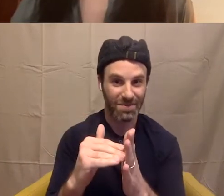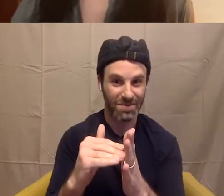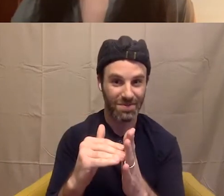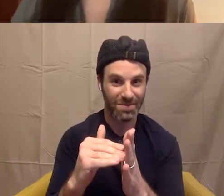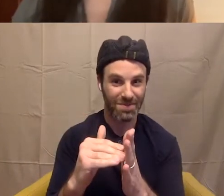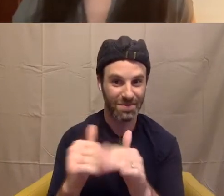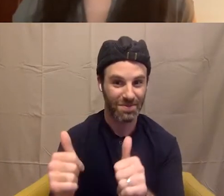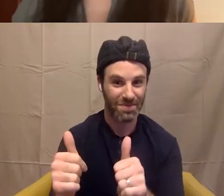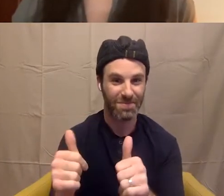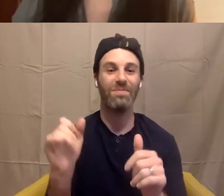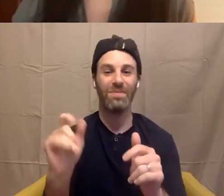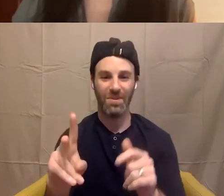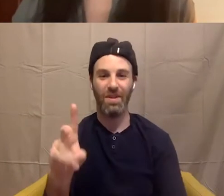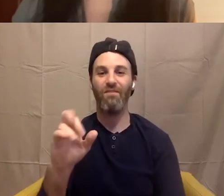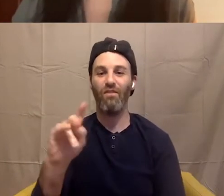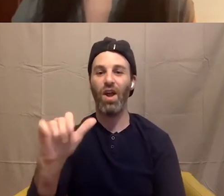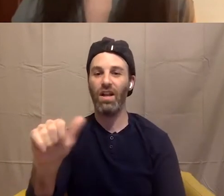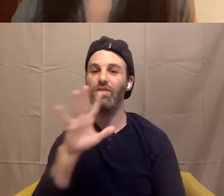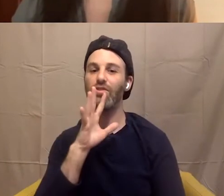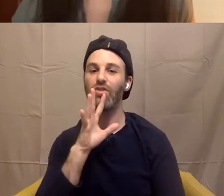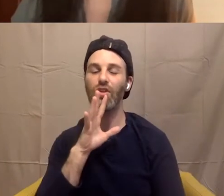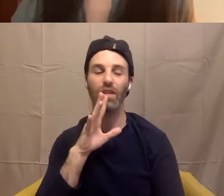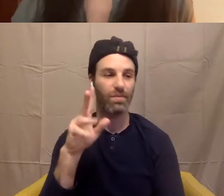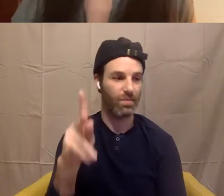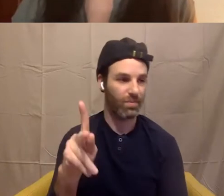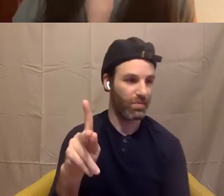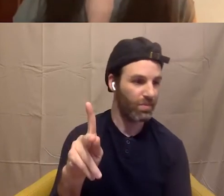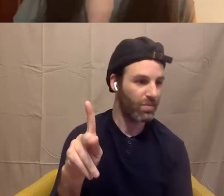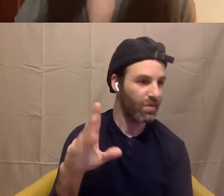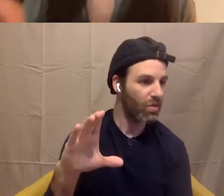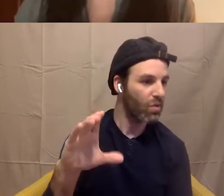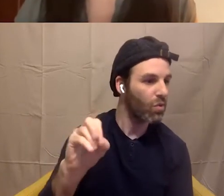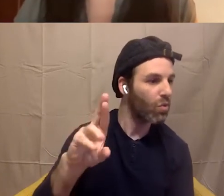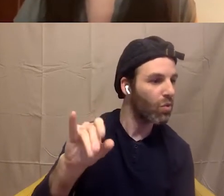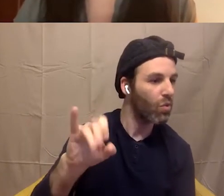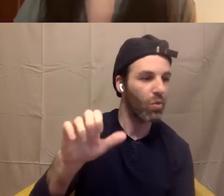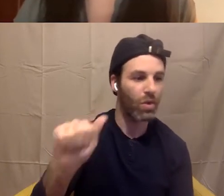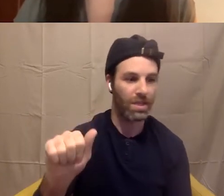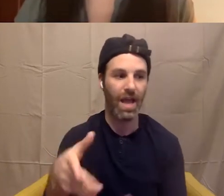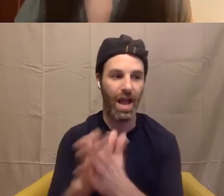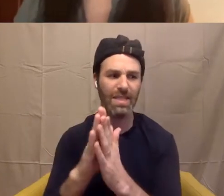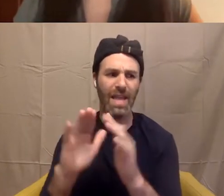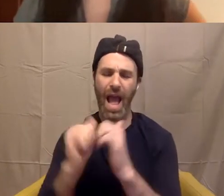Okay, so Carissa asks, how does your book? How do you both the books define sex? Is